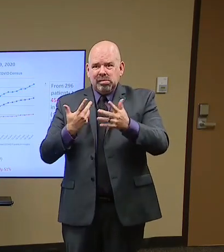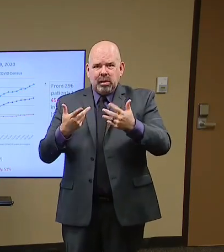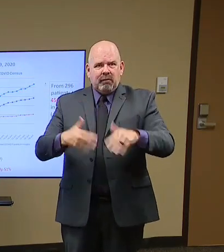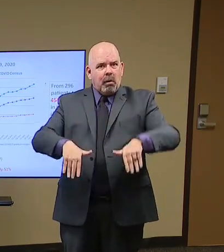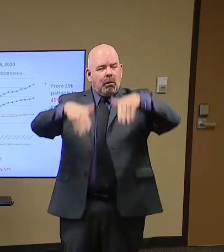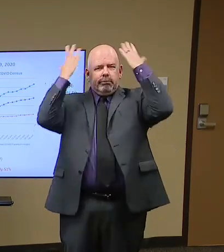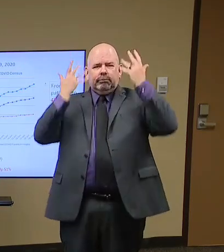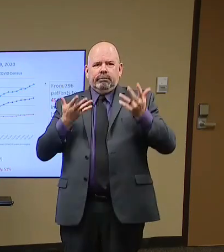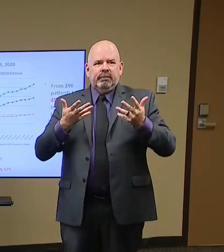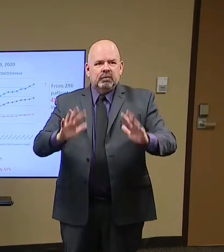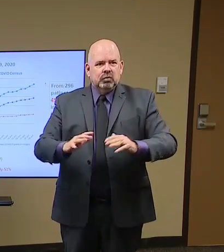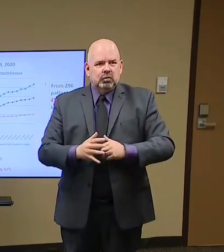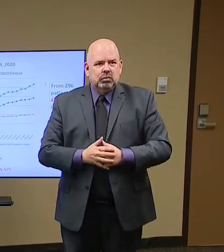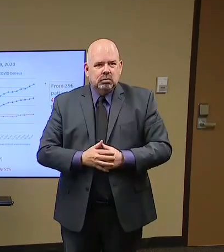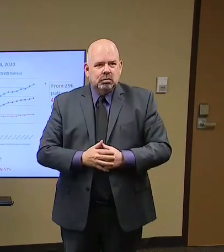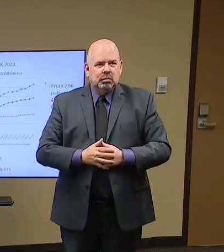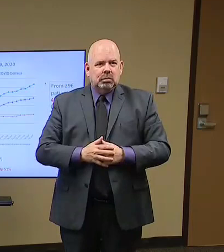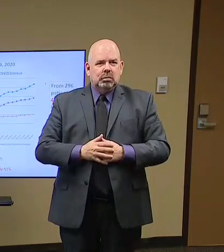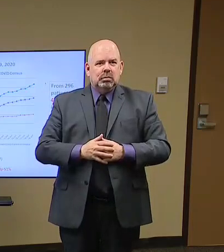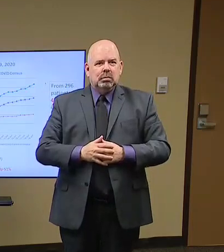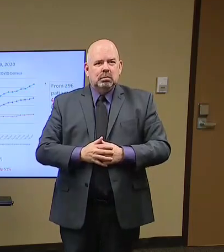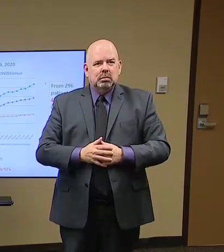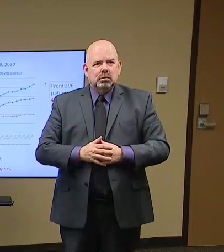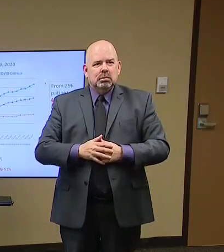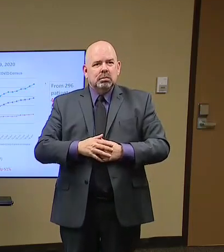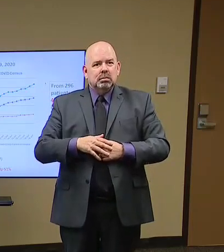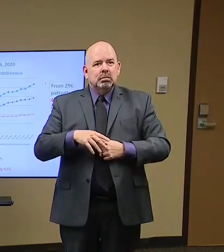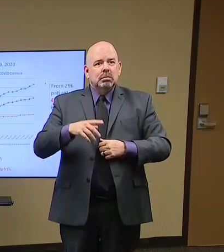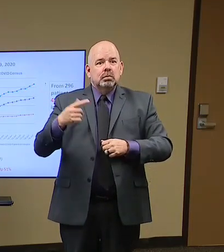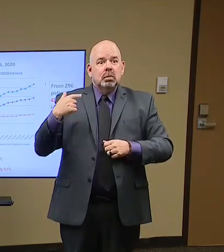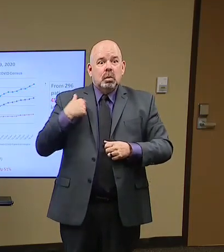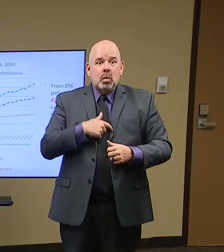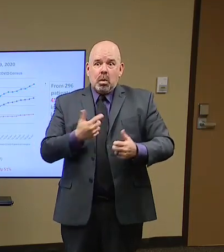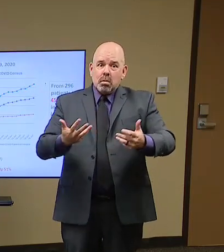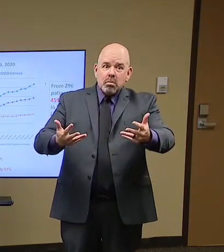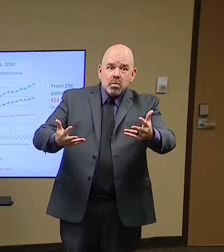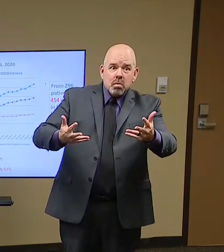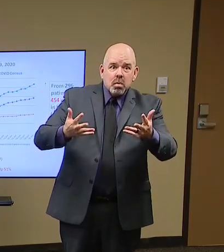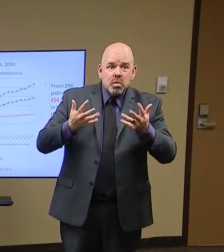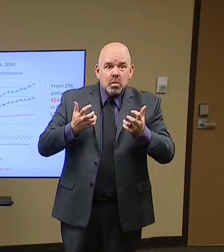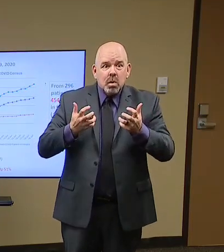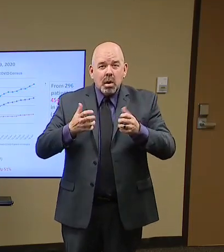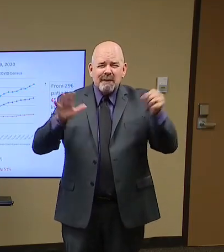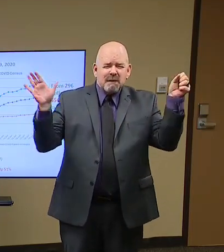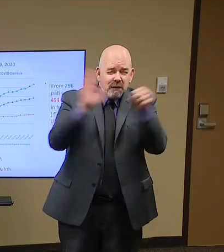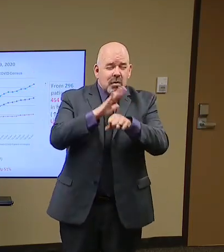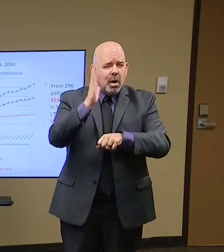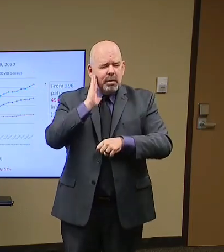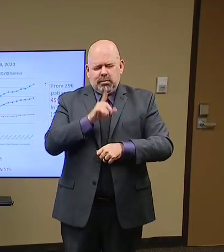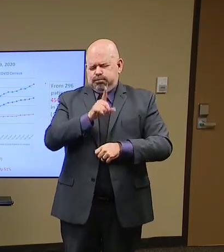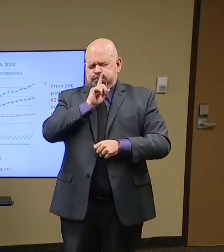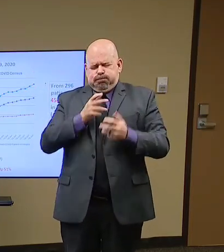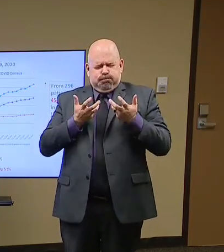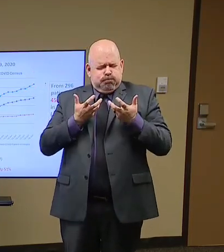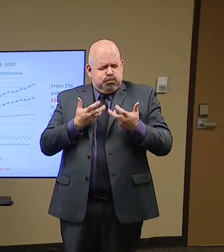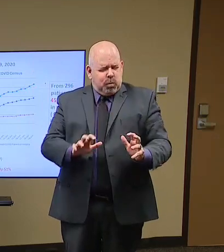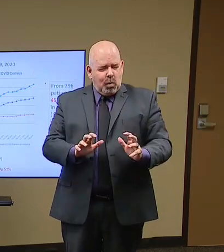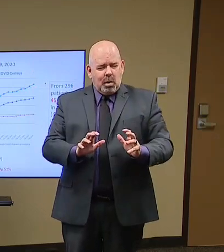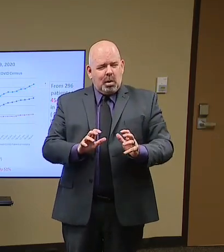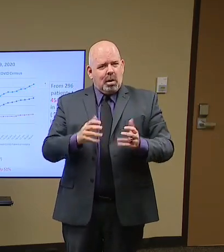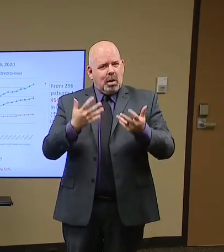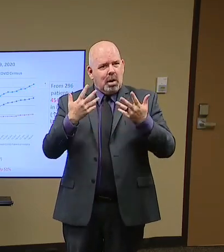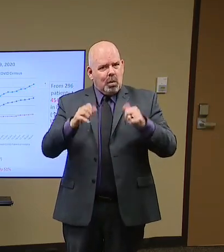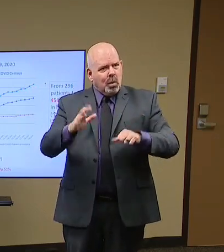this local government to fill as many hospital beds as we could. It's been the goal to keep as many of you